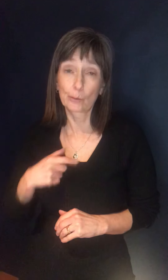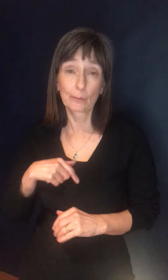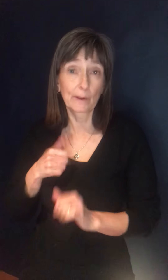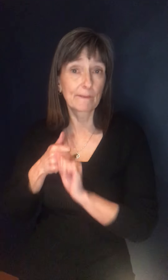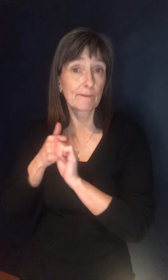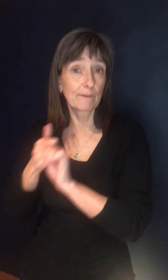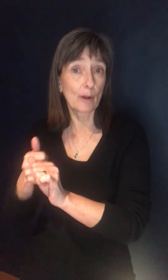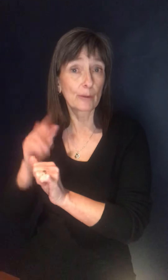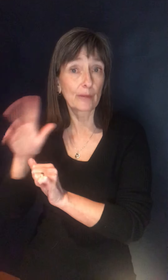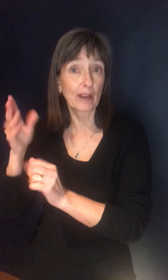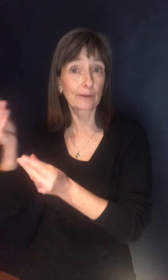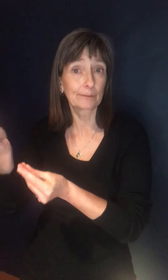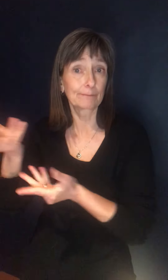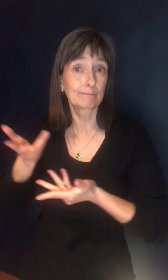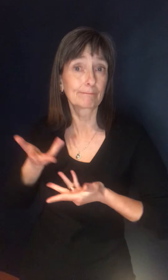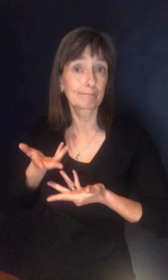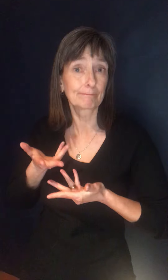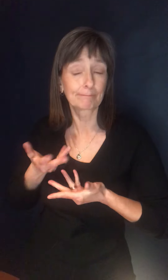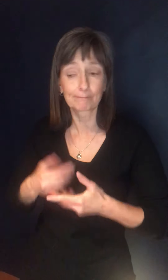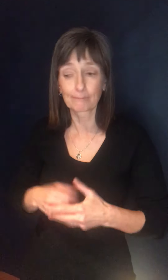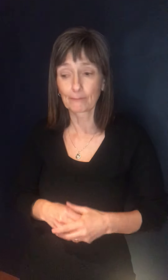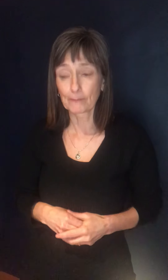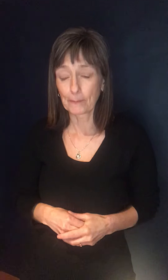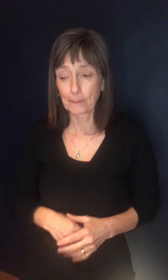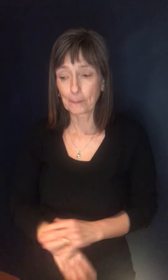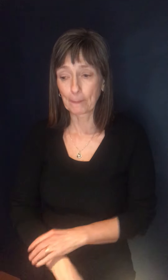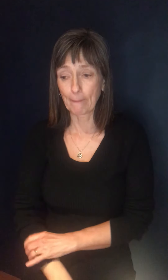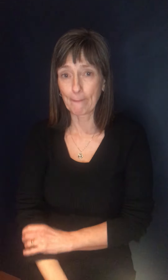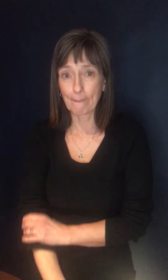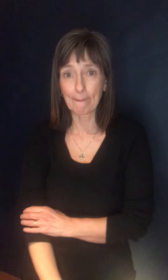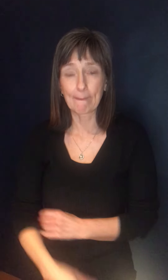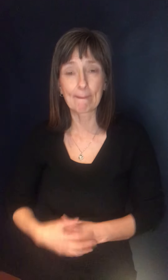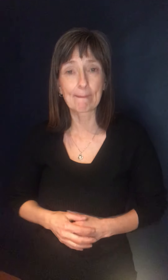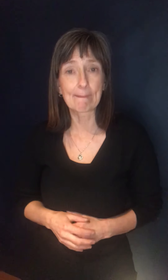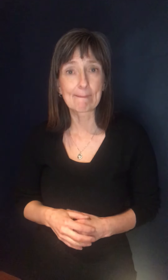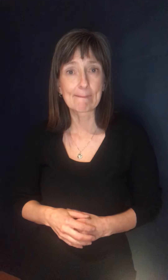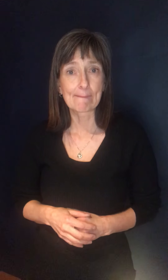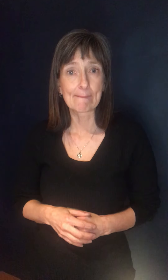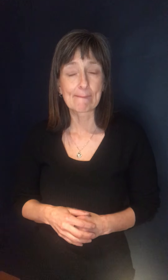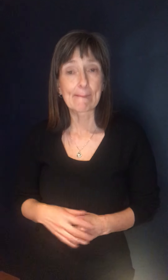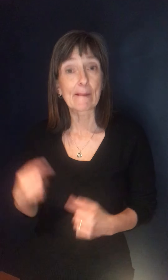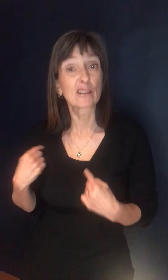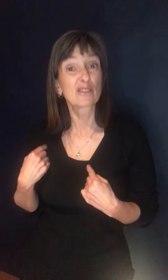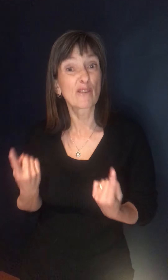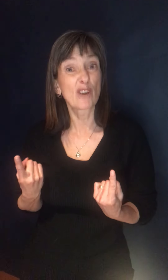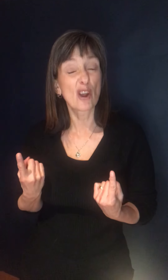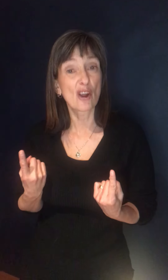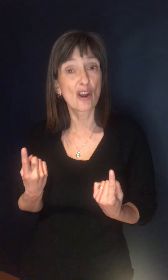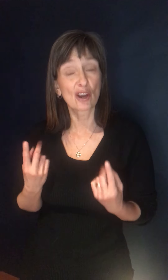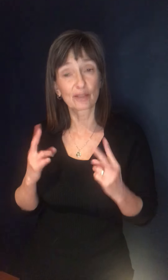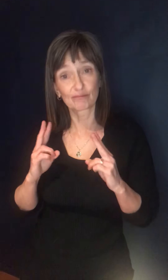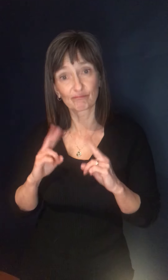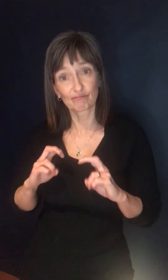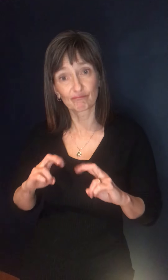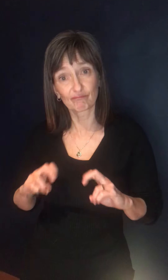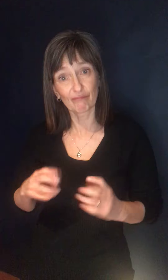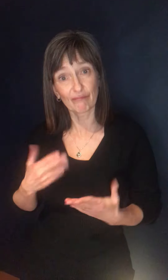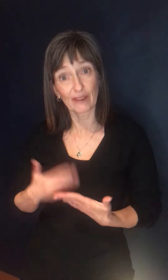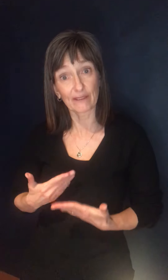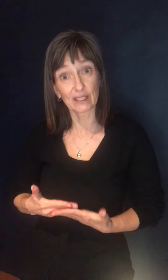lead from them. Certainly the, um, uh, evidence that we have seen from within, um, our own country in Quebec